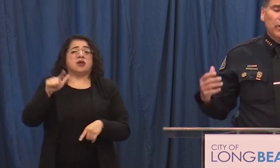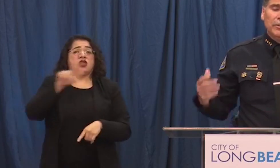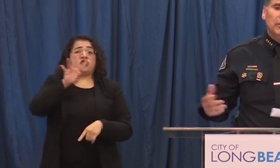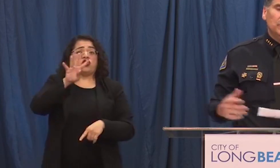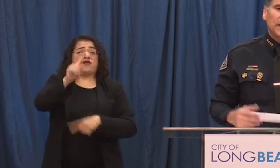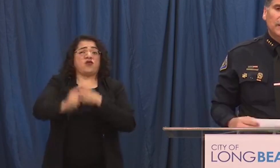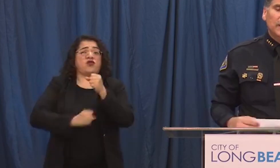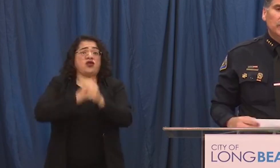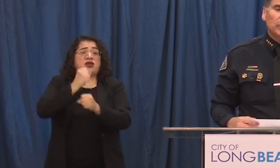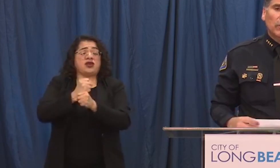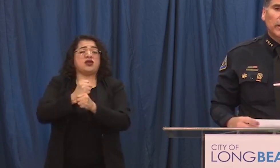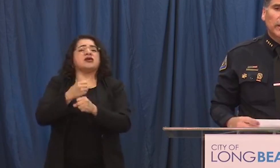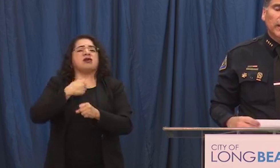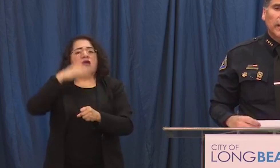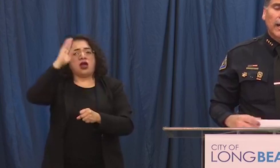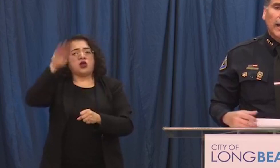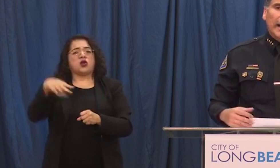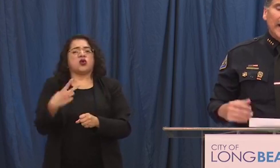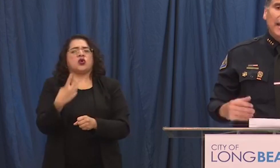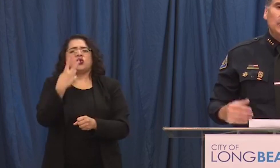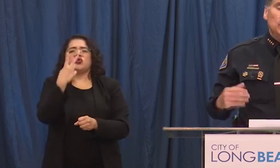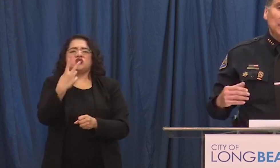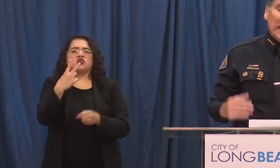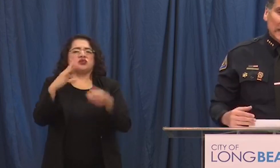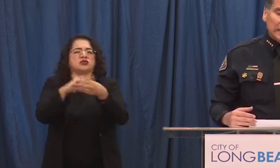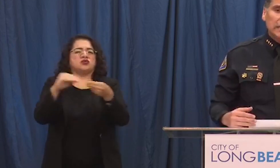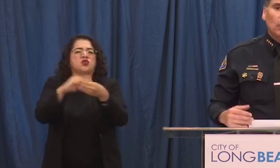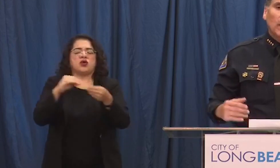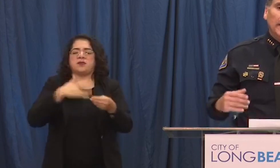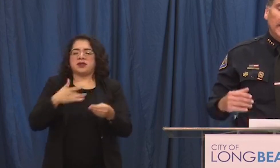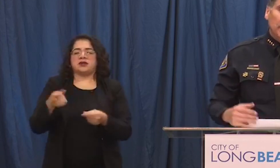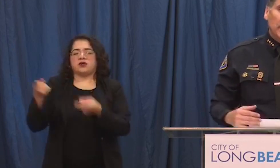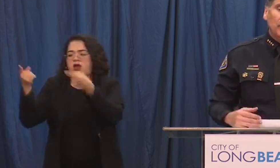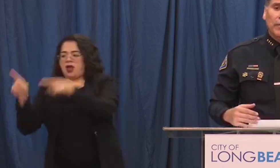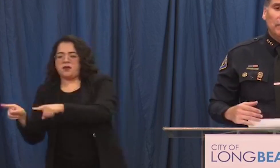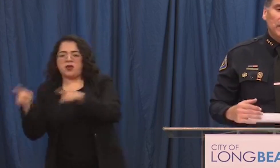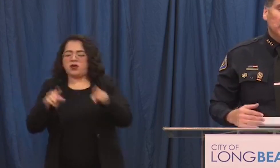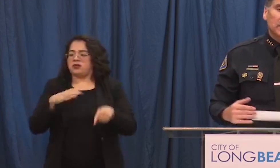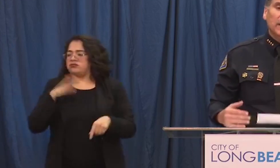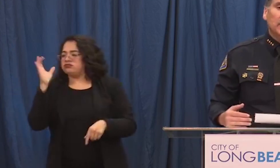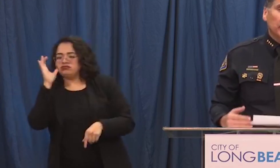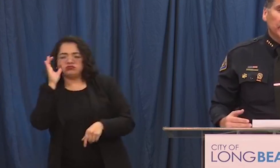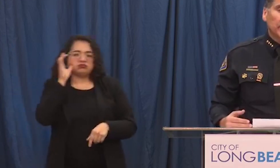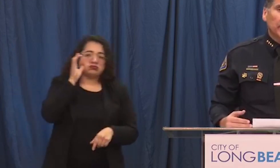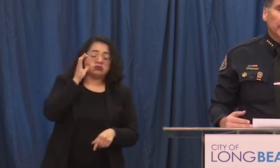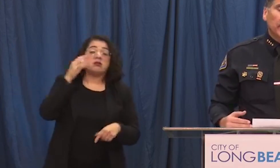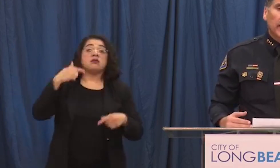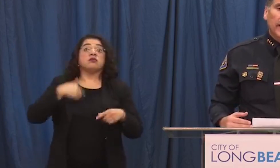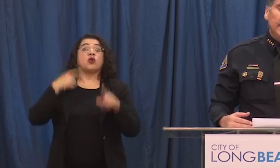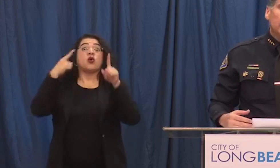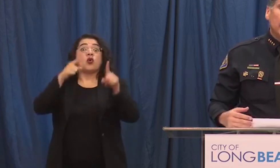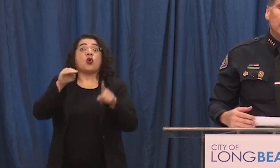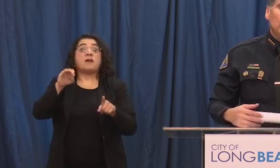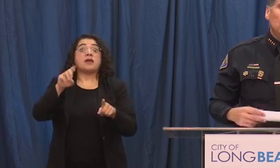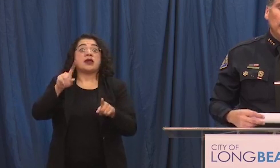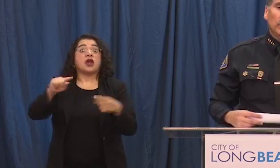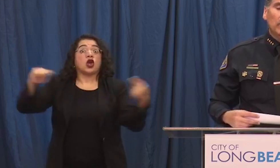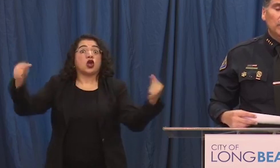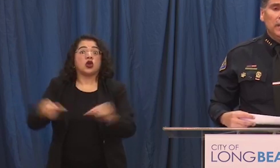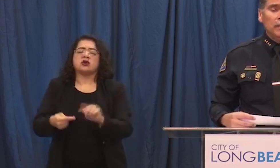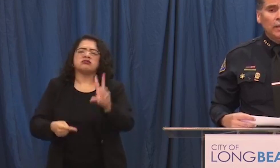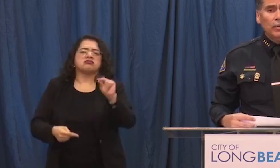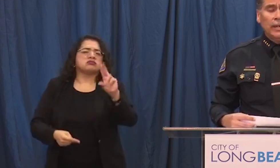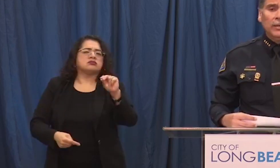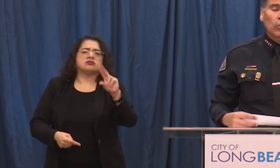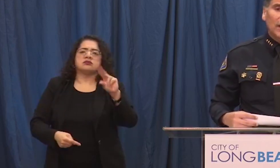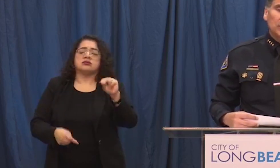years there's always two sides to every story uh i do not want anybody from the media to get hurt uh anytime you hear